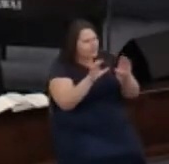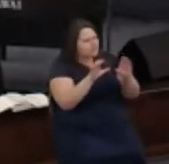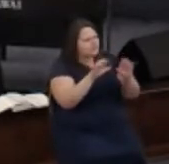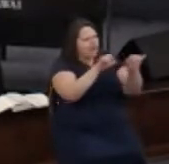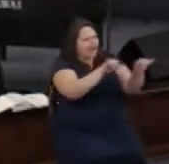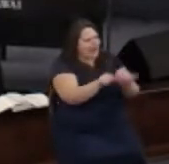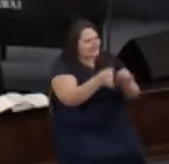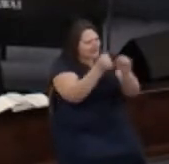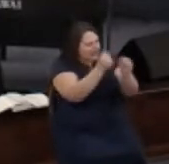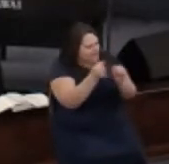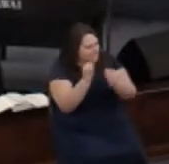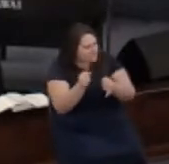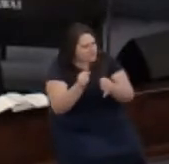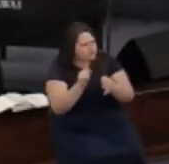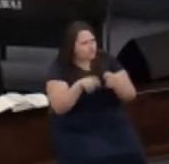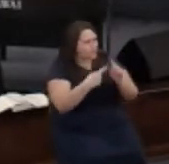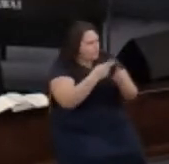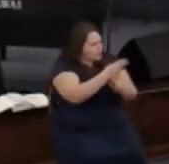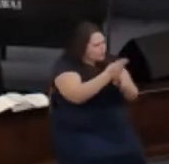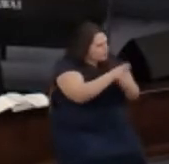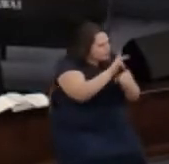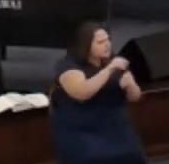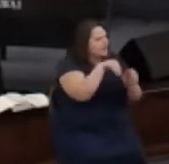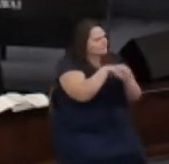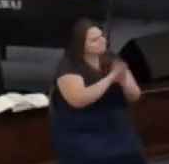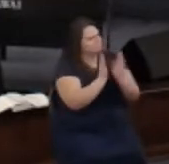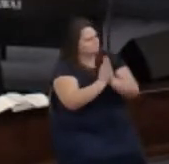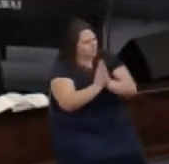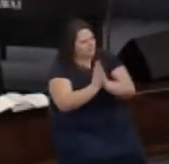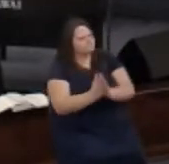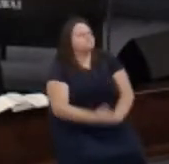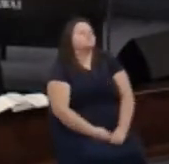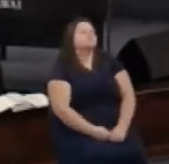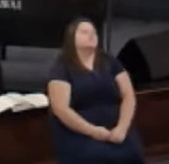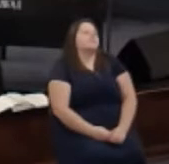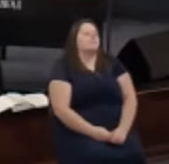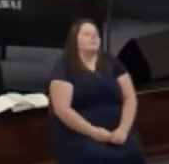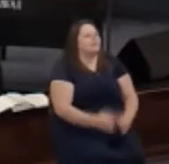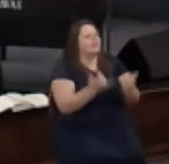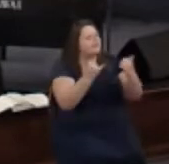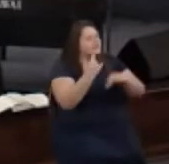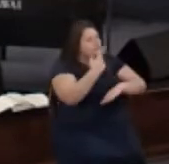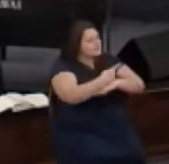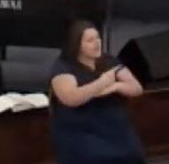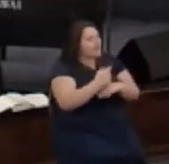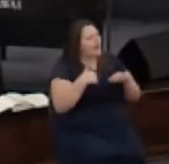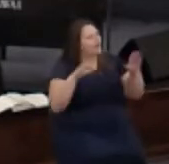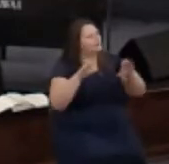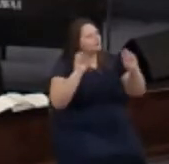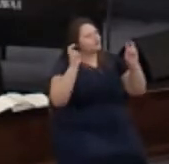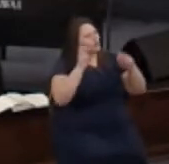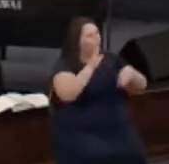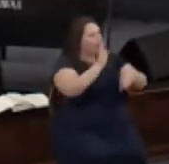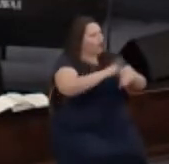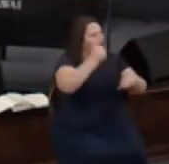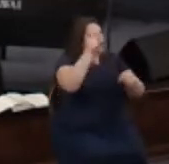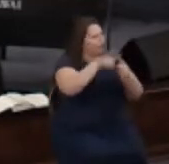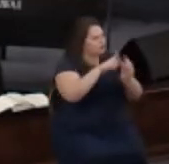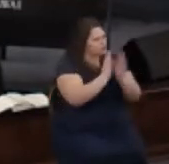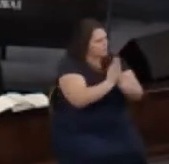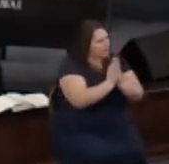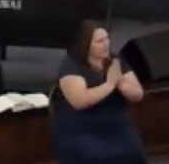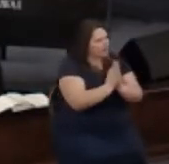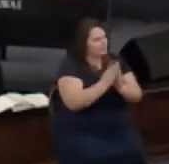and you enter into prayer today I'm going to issue a call to prayer to us for us as a church